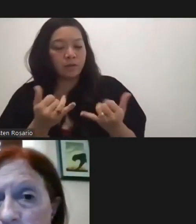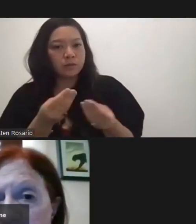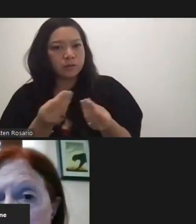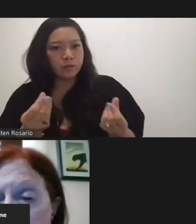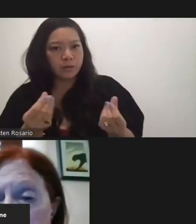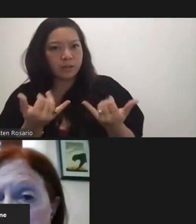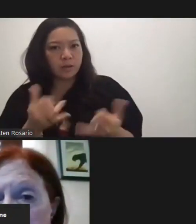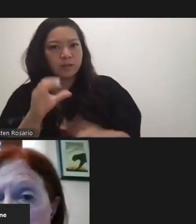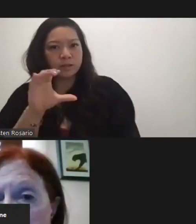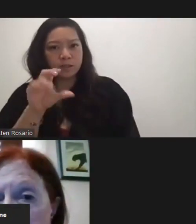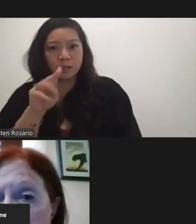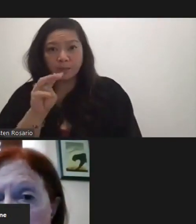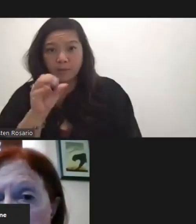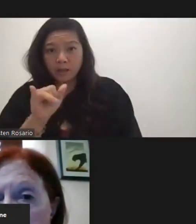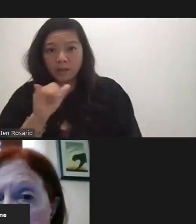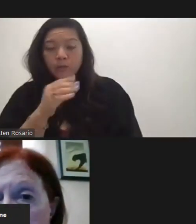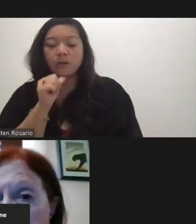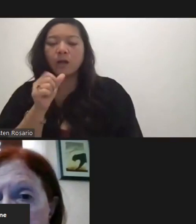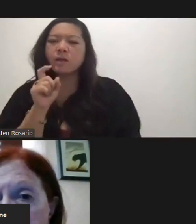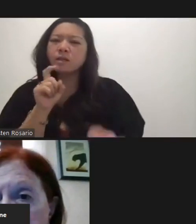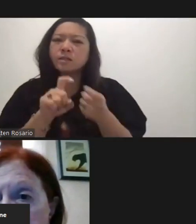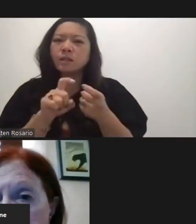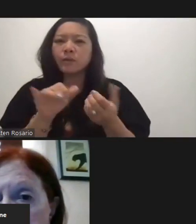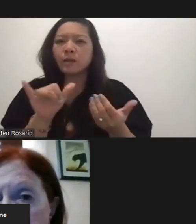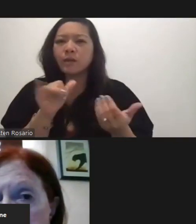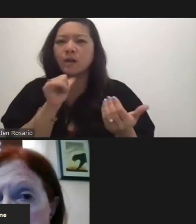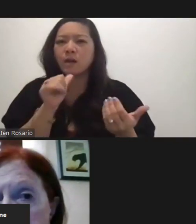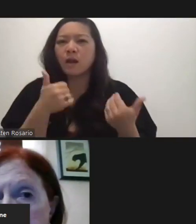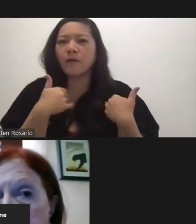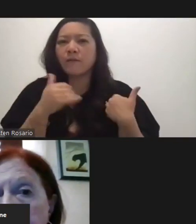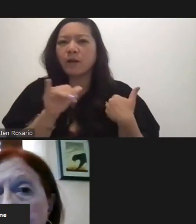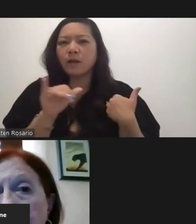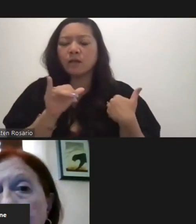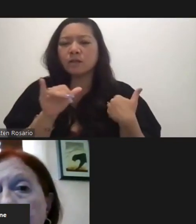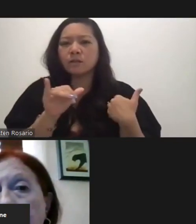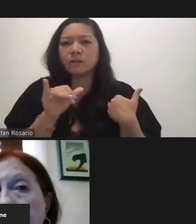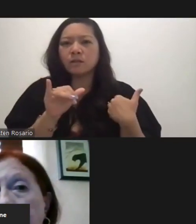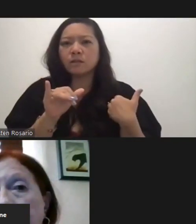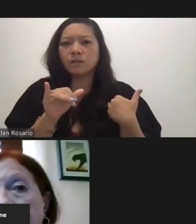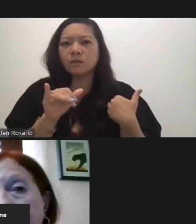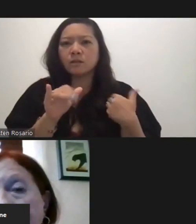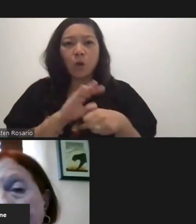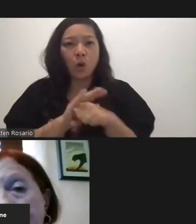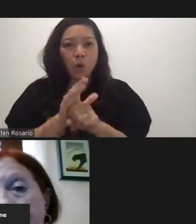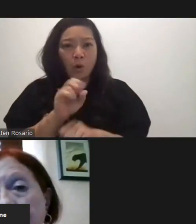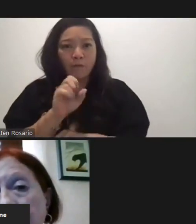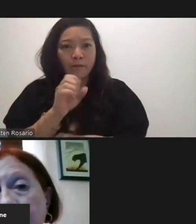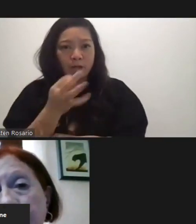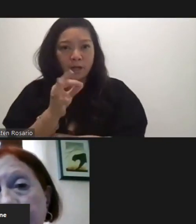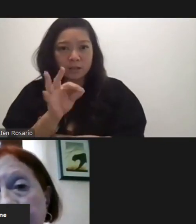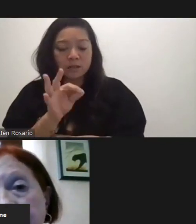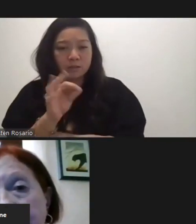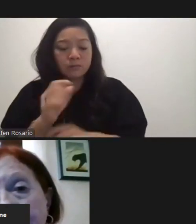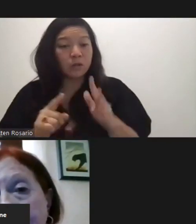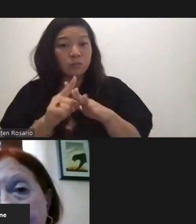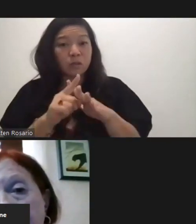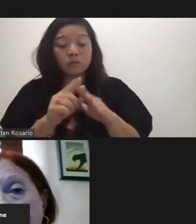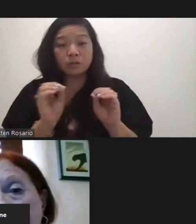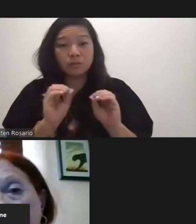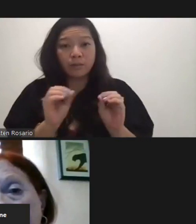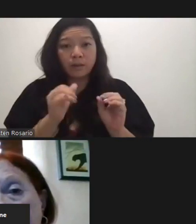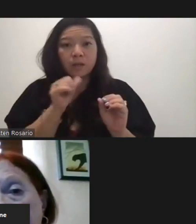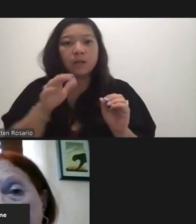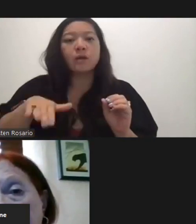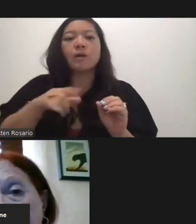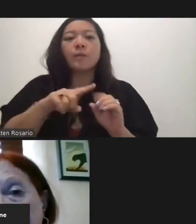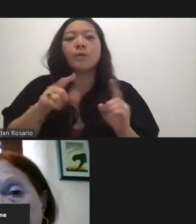CNMI as well. We're not exactly where they haven't had any community cases for quite some time now. So, there have been talks about doing this